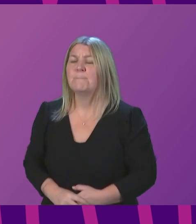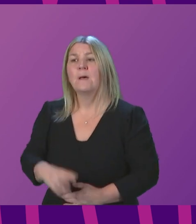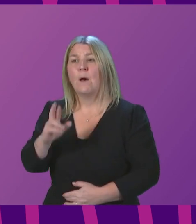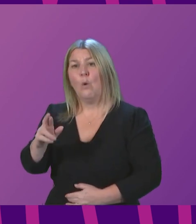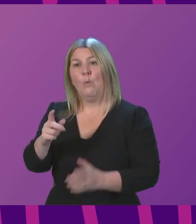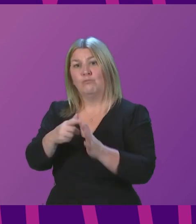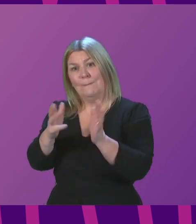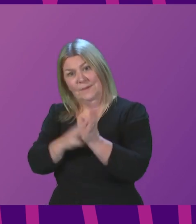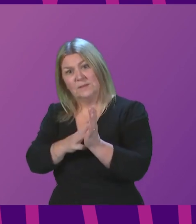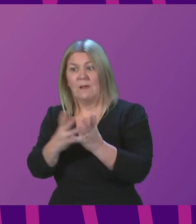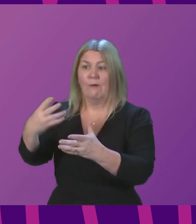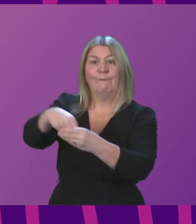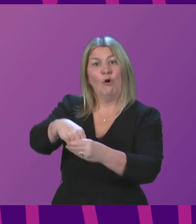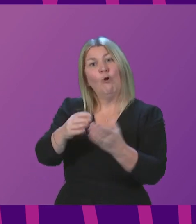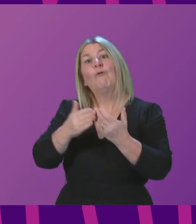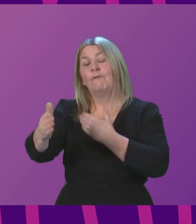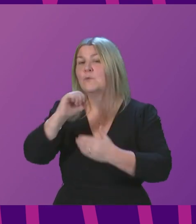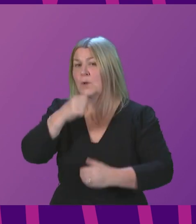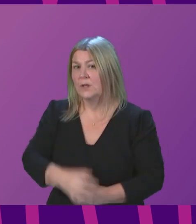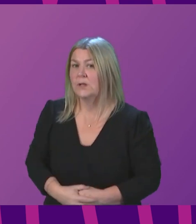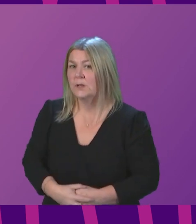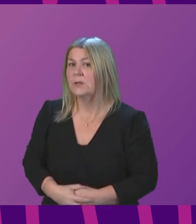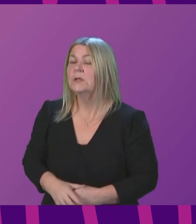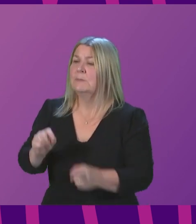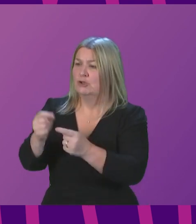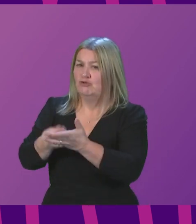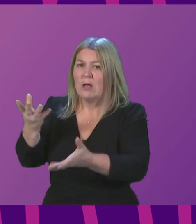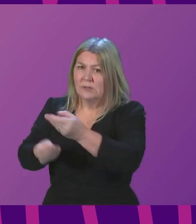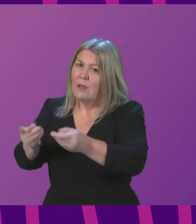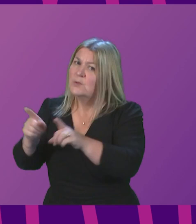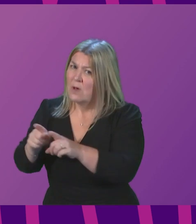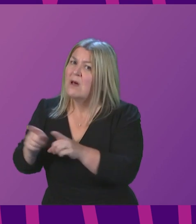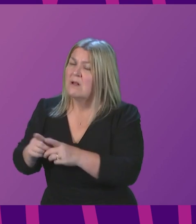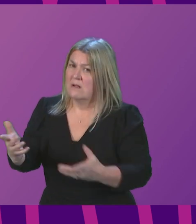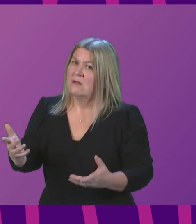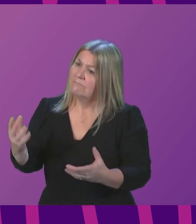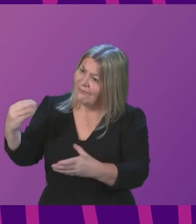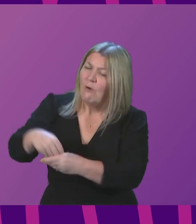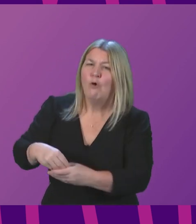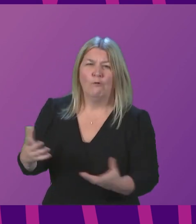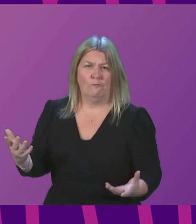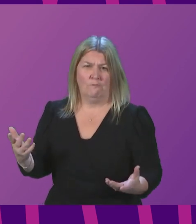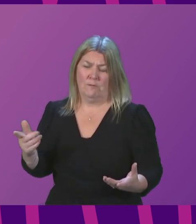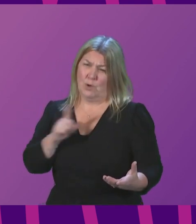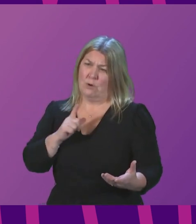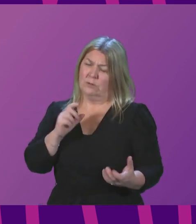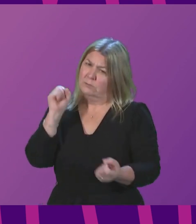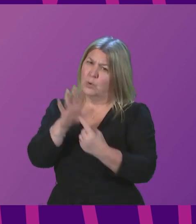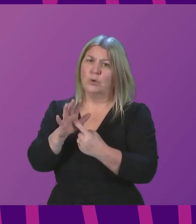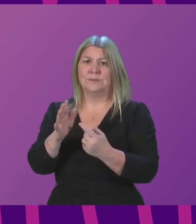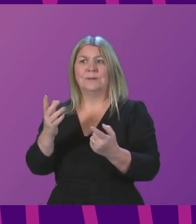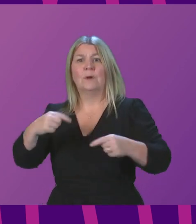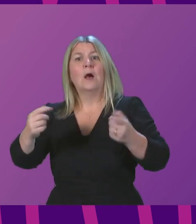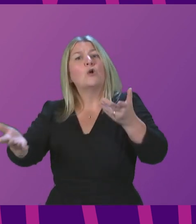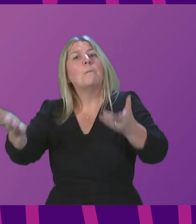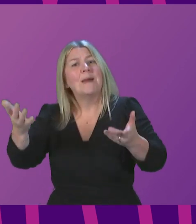in them from now on, because this is a serious situation that we are all facing. It is important that we compare our experiences, that we